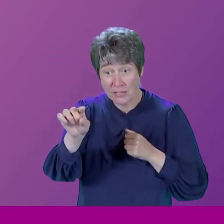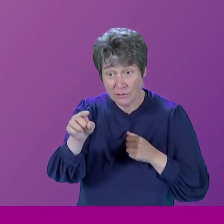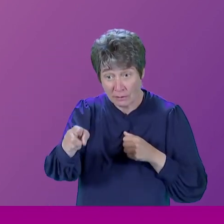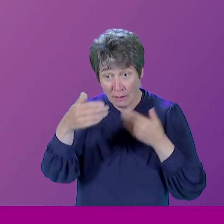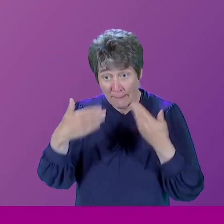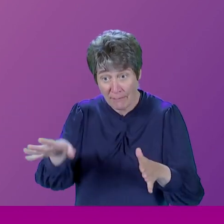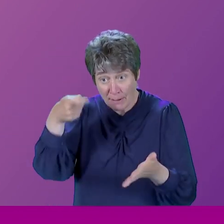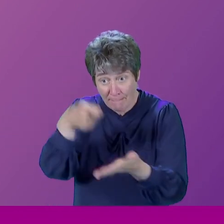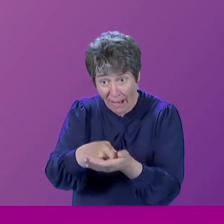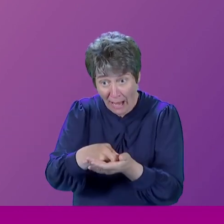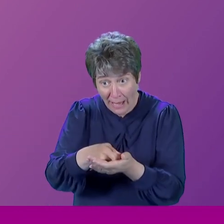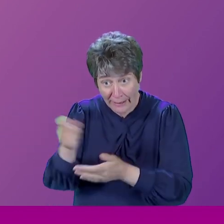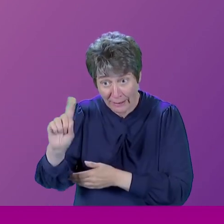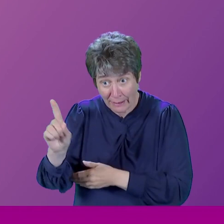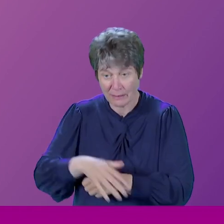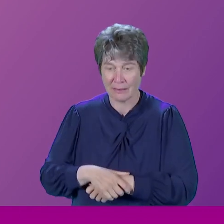Yes.